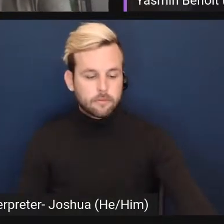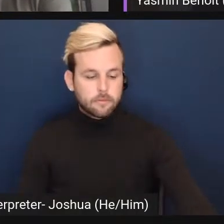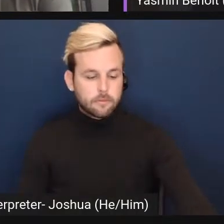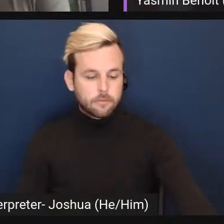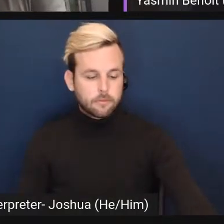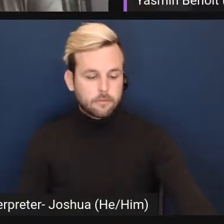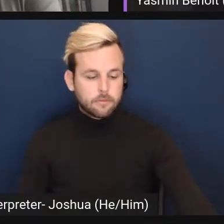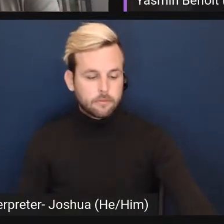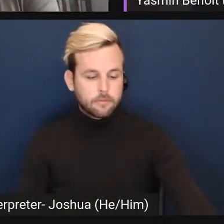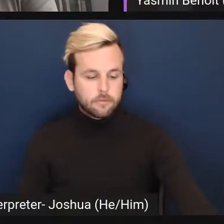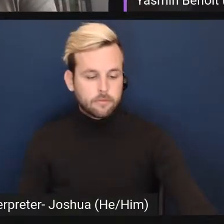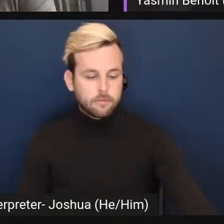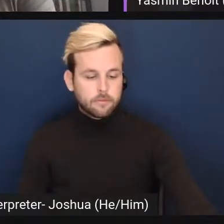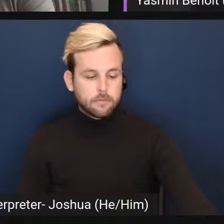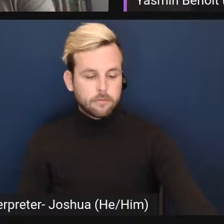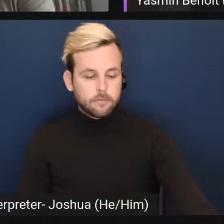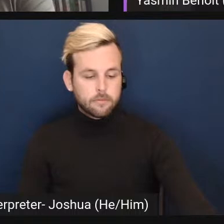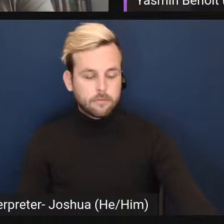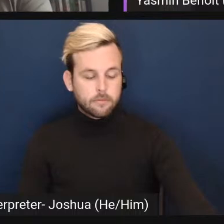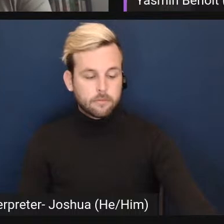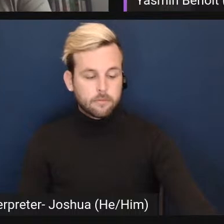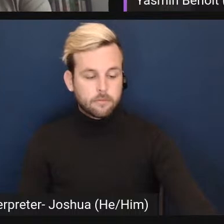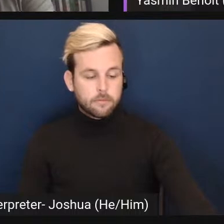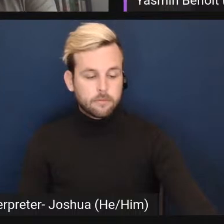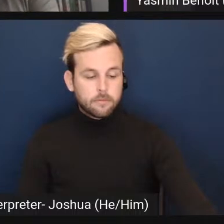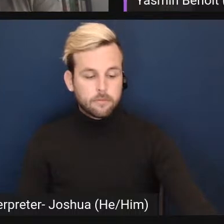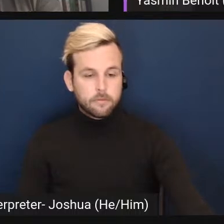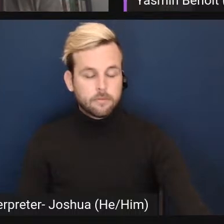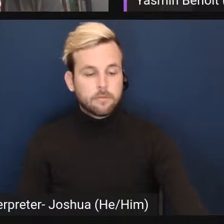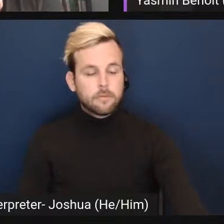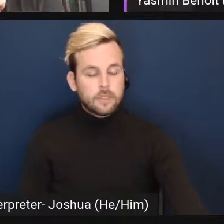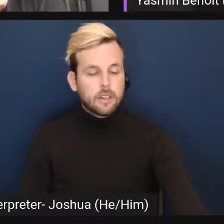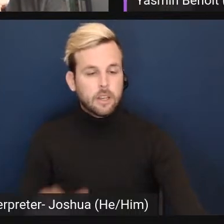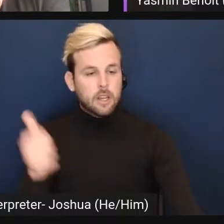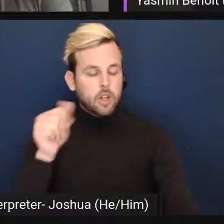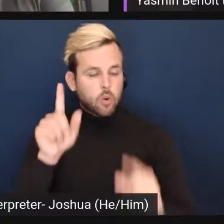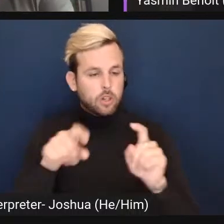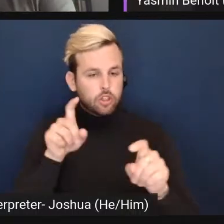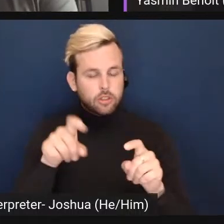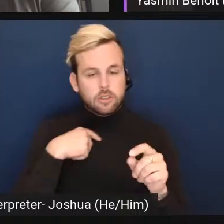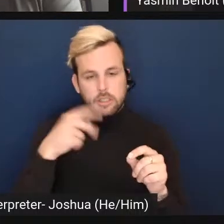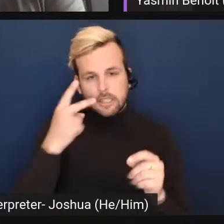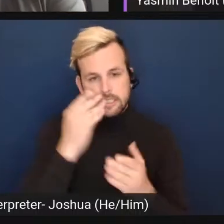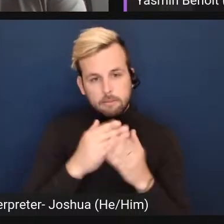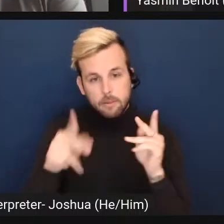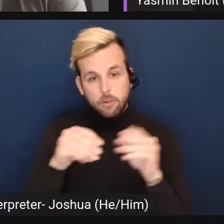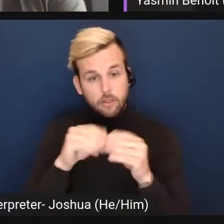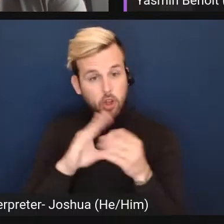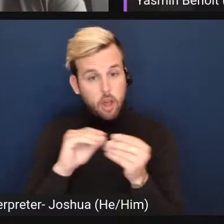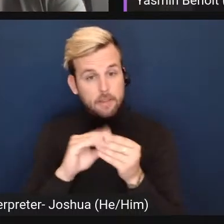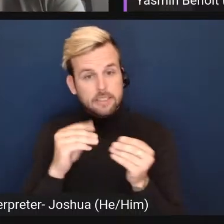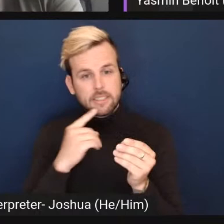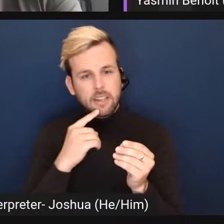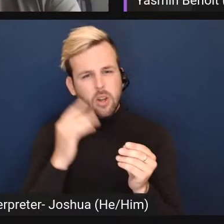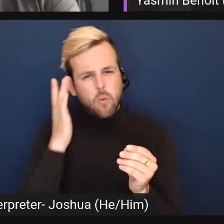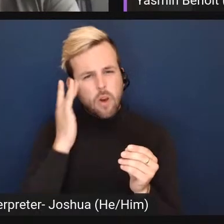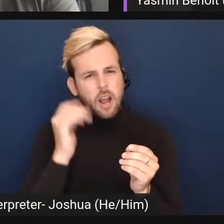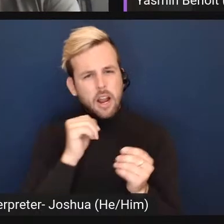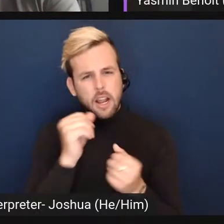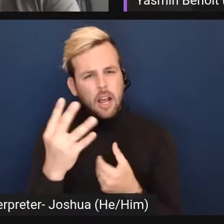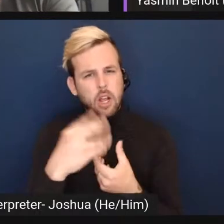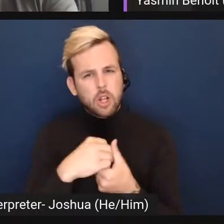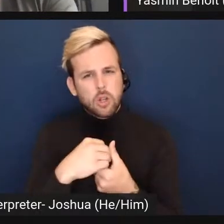And, yeah. But actually, that does kind of lead on to one of the other questions, which I've also seen some people in the comments say, which is why not include